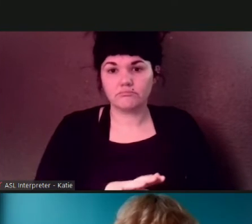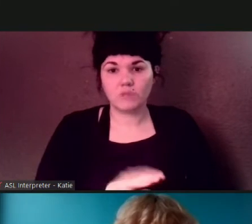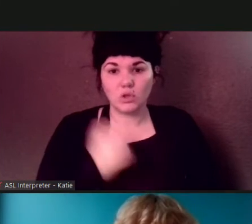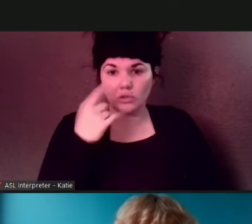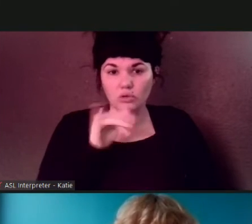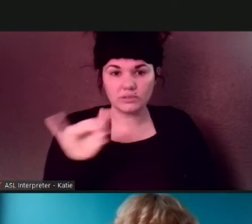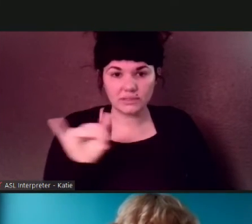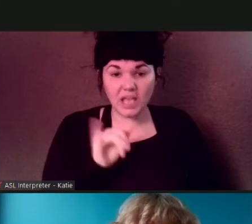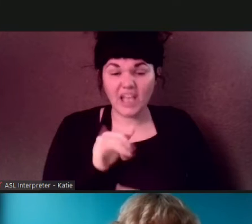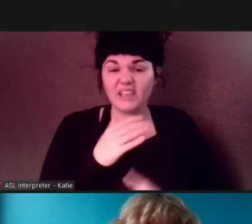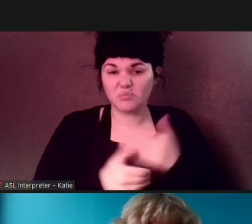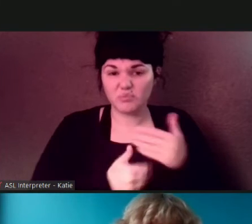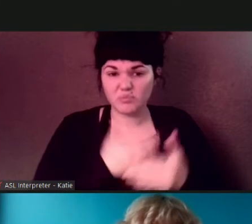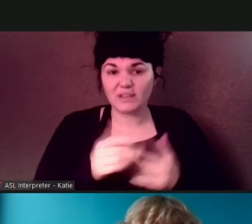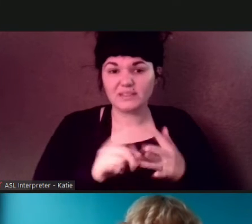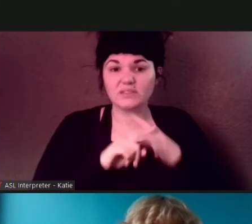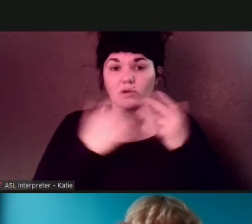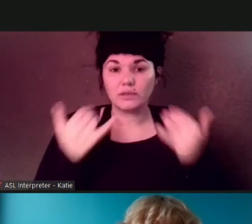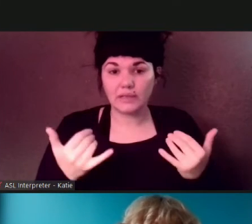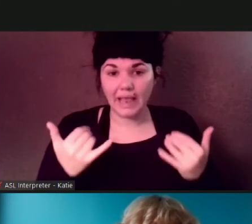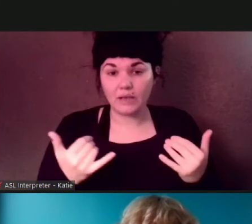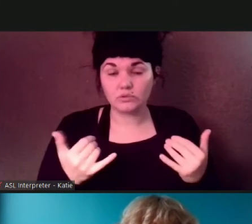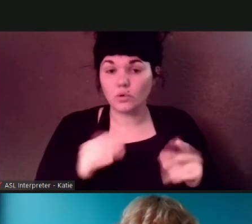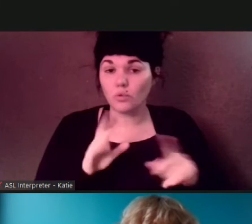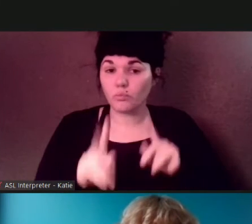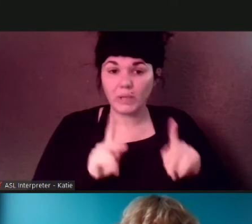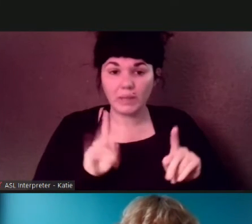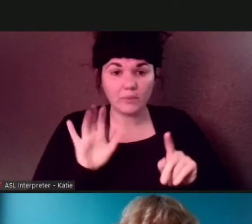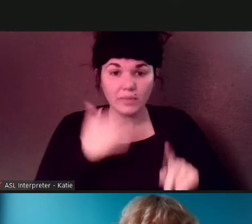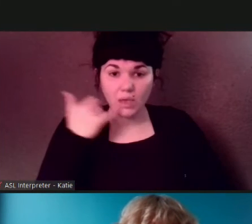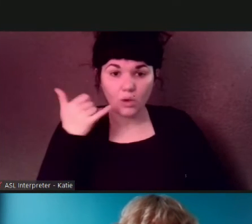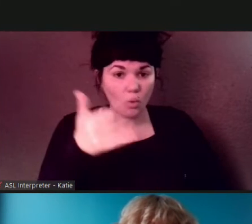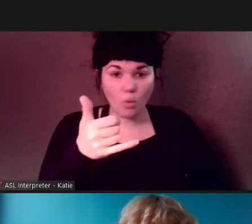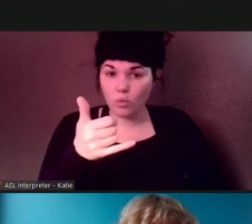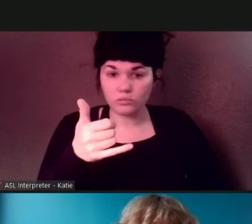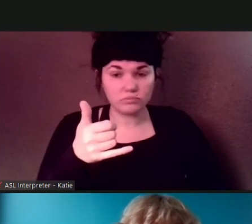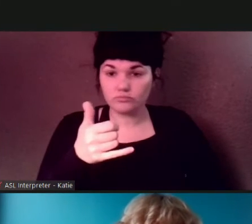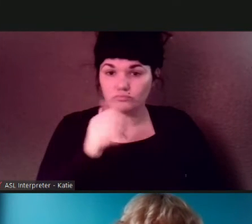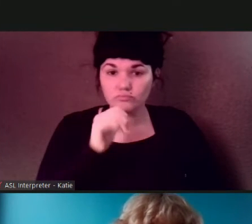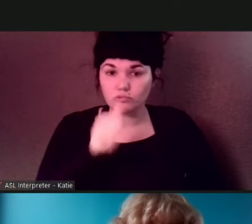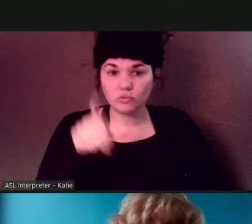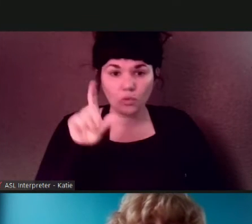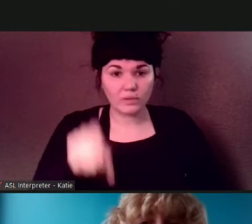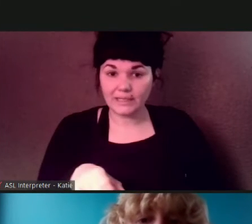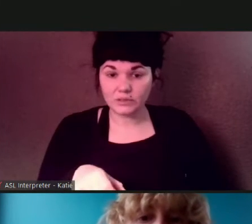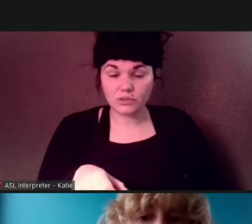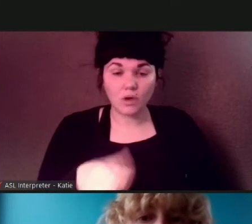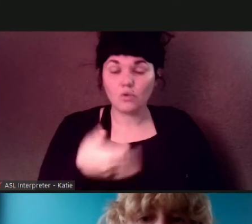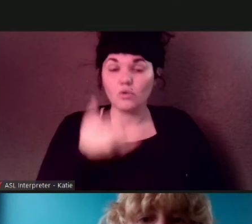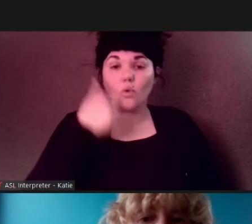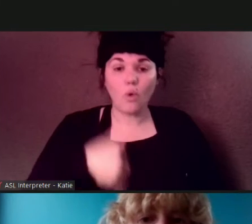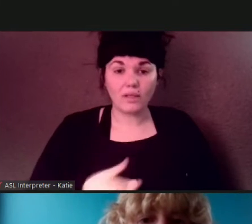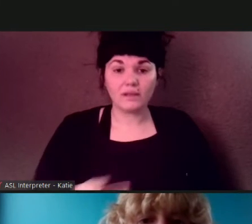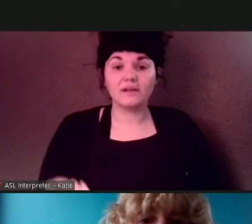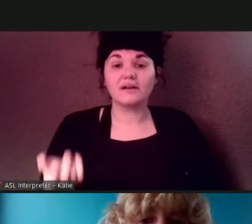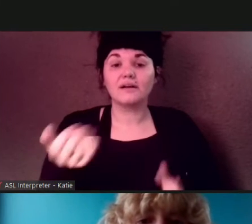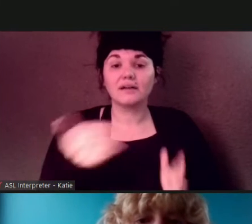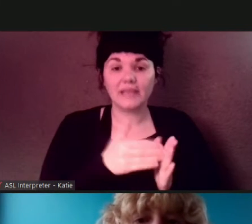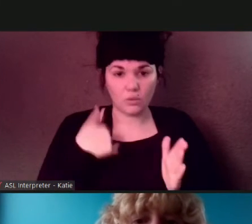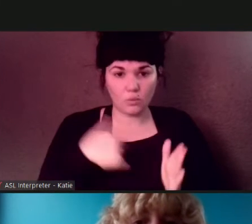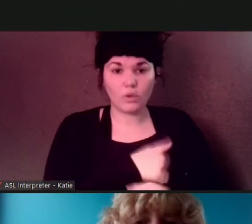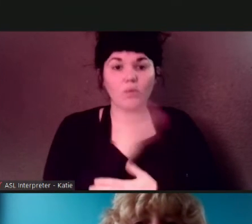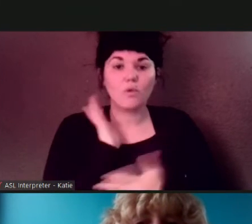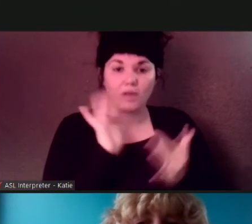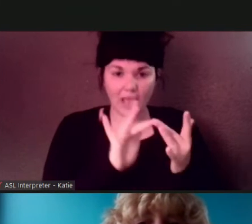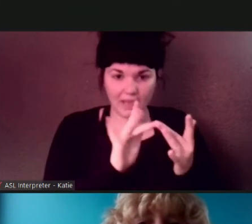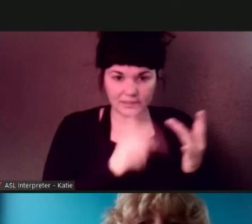um so folks who have called do not need to uh call again uh we will be making contact with